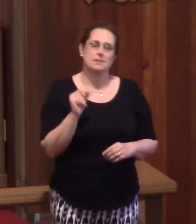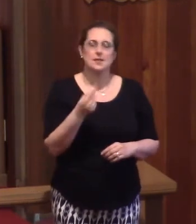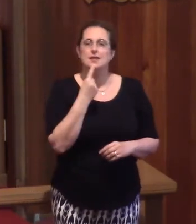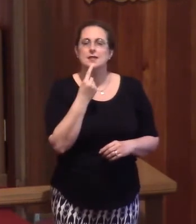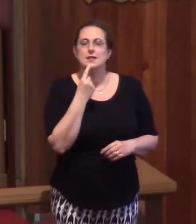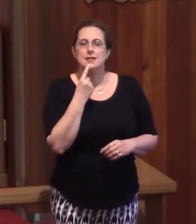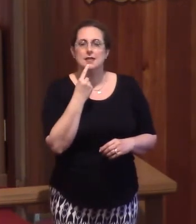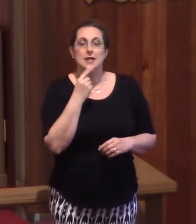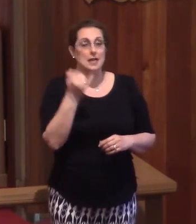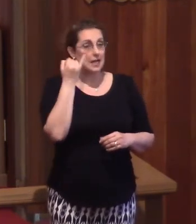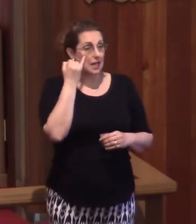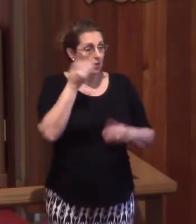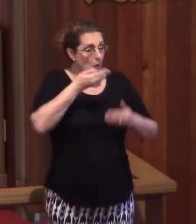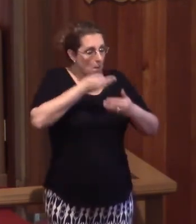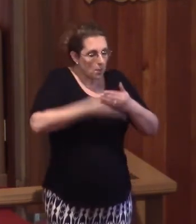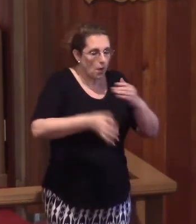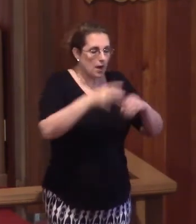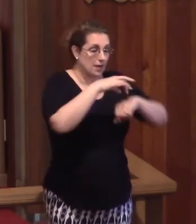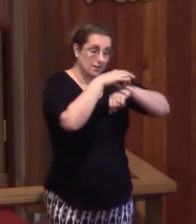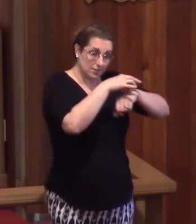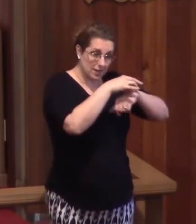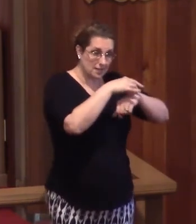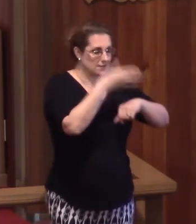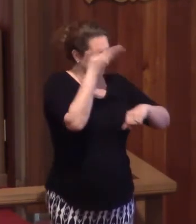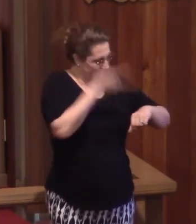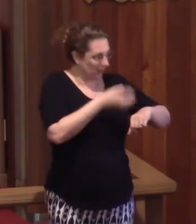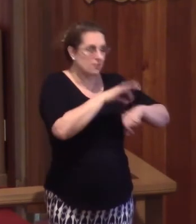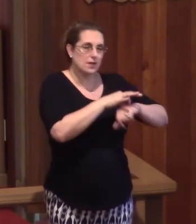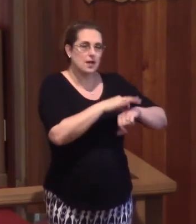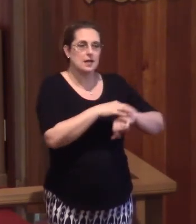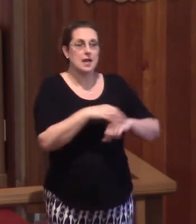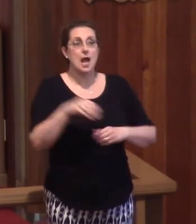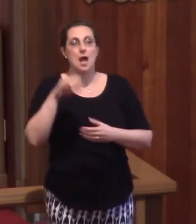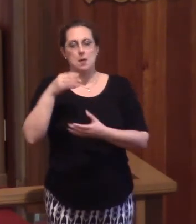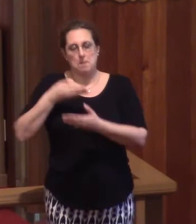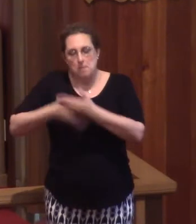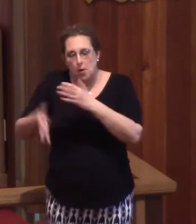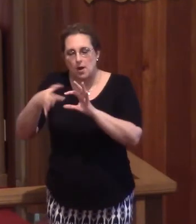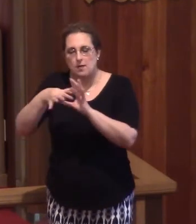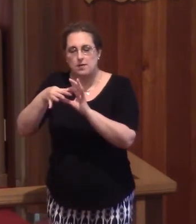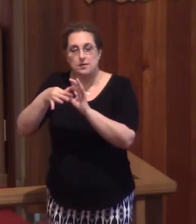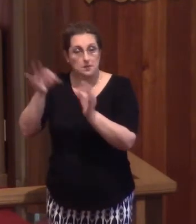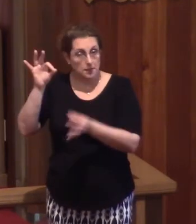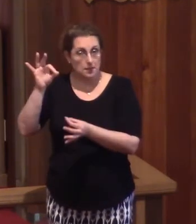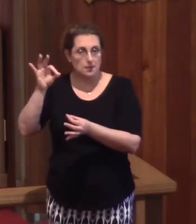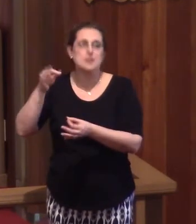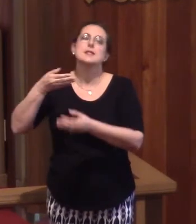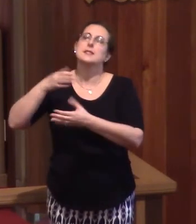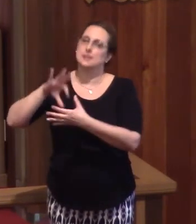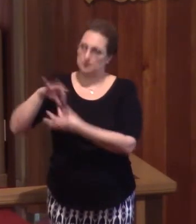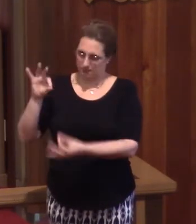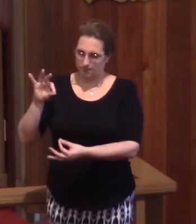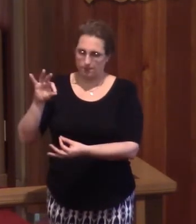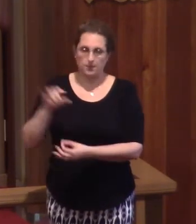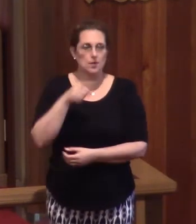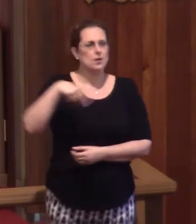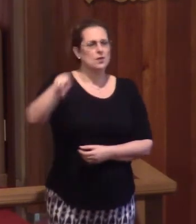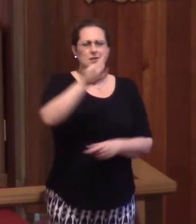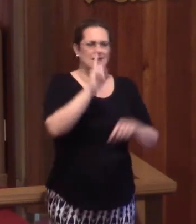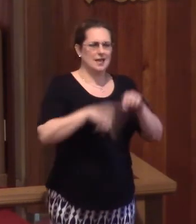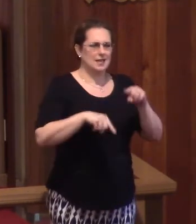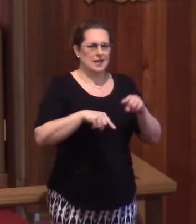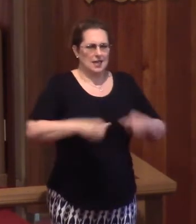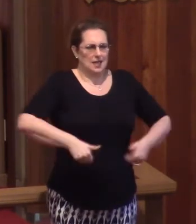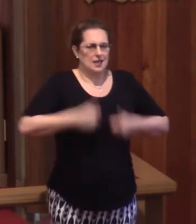he says, that which is born of the flesh is flesh, and that which is born of the Spirit is spirit. You and I can't